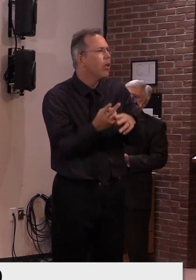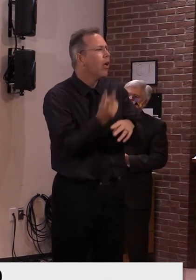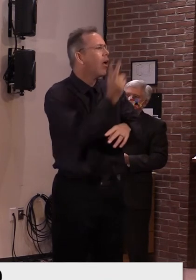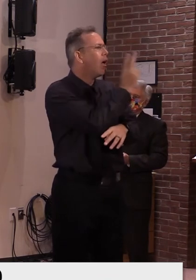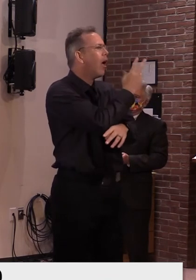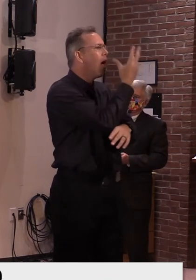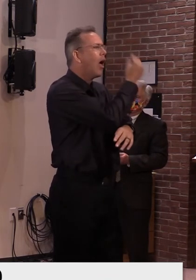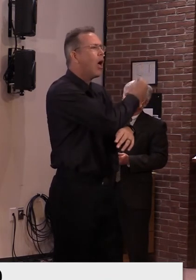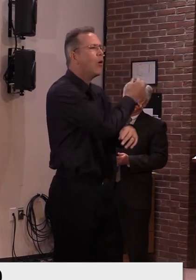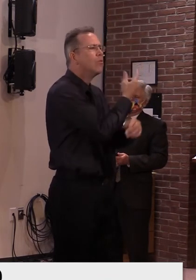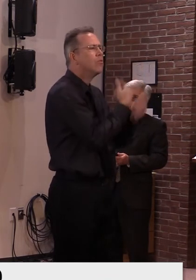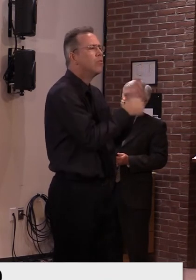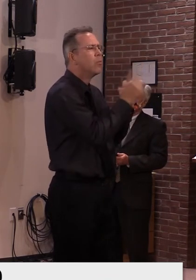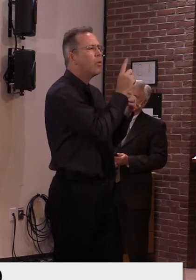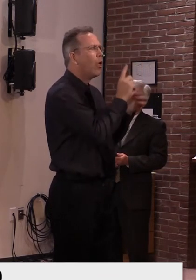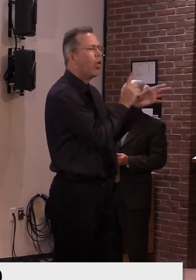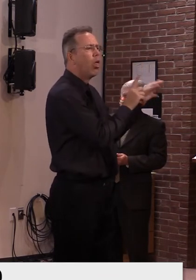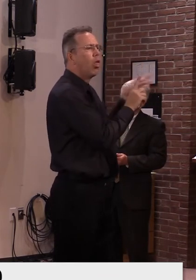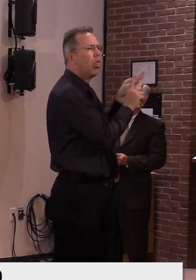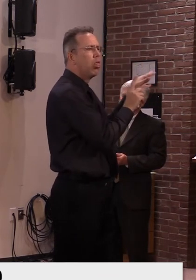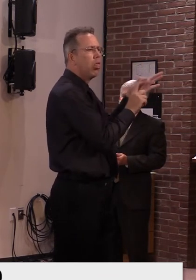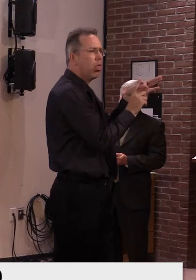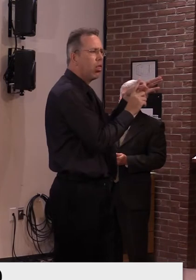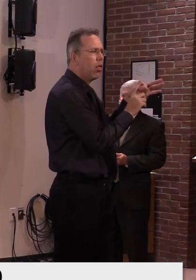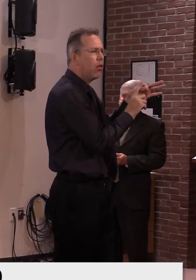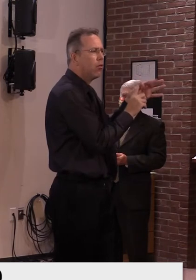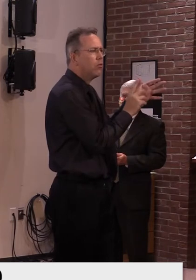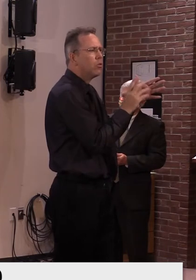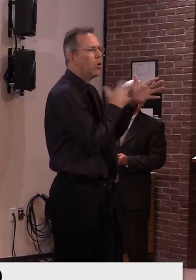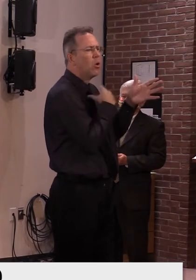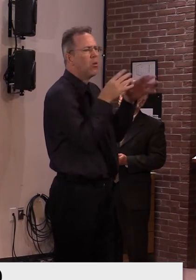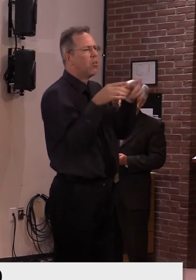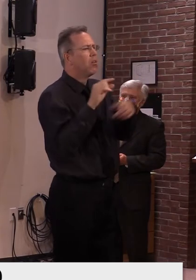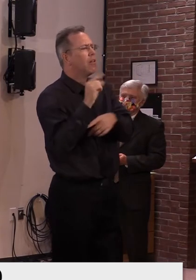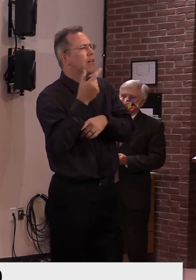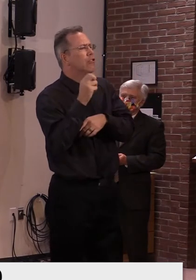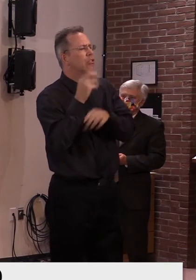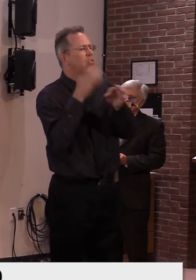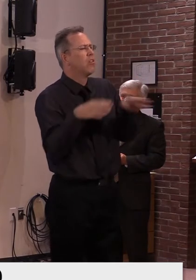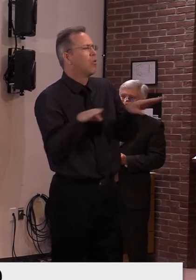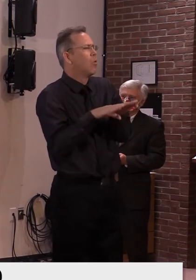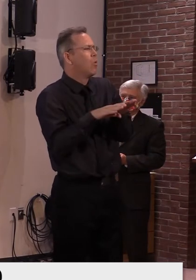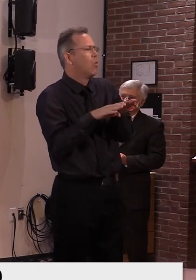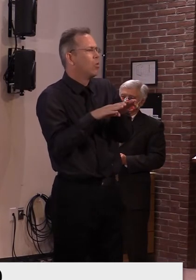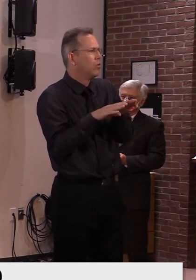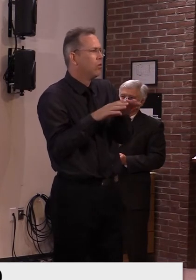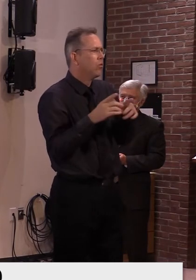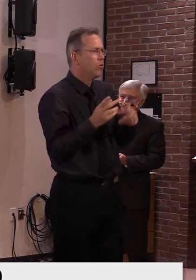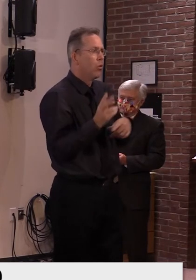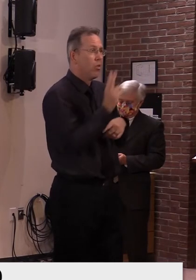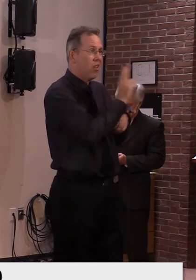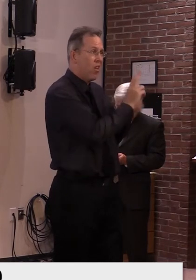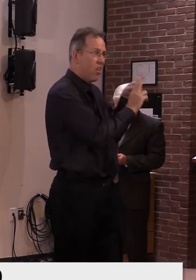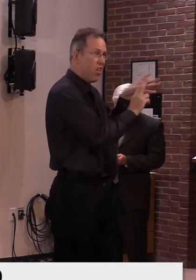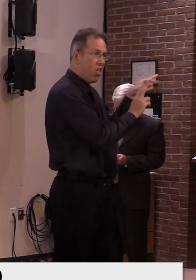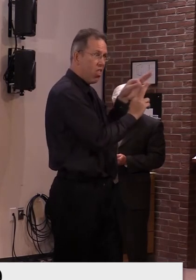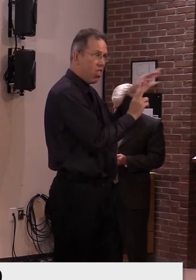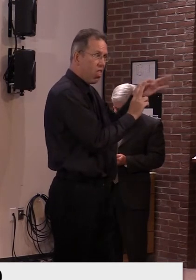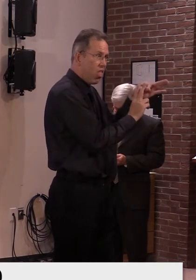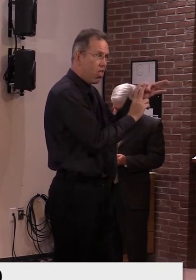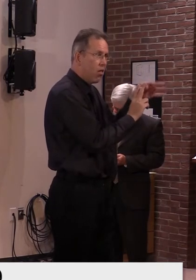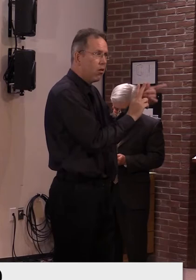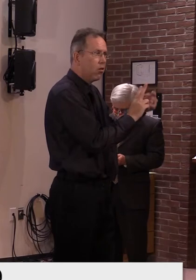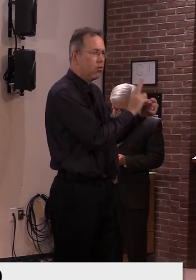Um, and they, they were doing this out of an abundance of caution. So they may not have been positive themselves. Is that true? You're saying